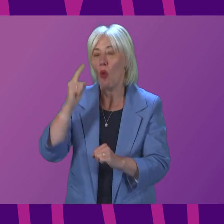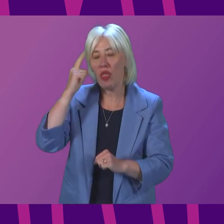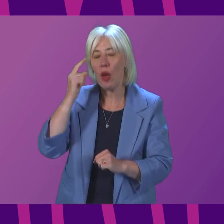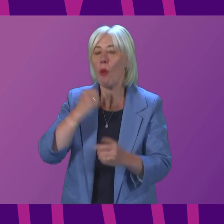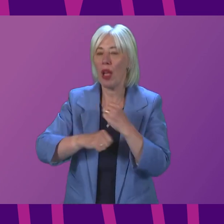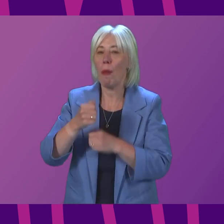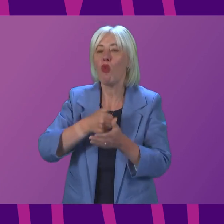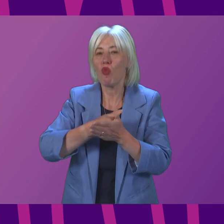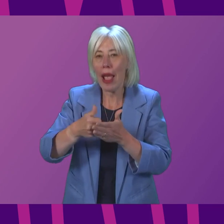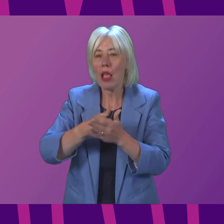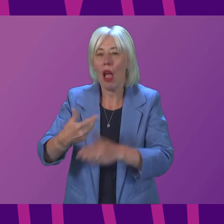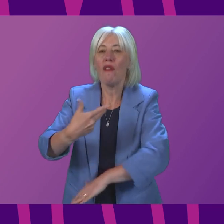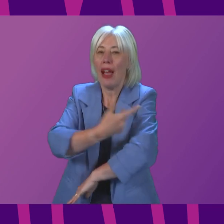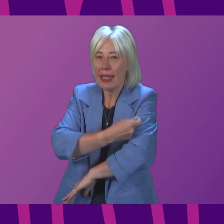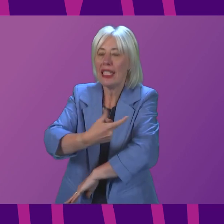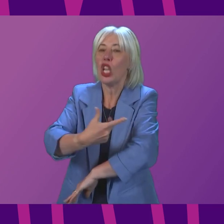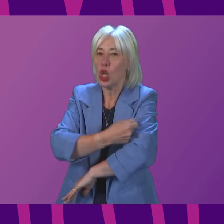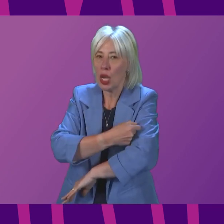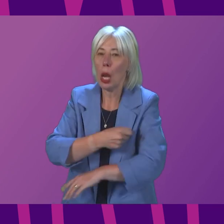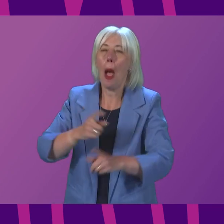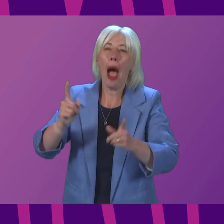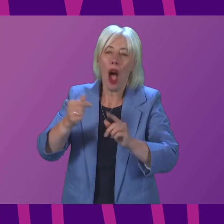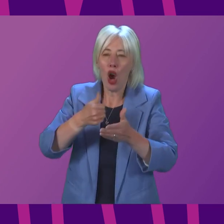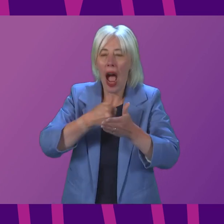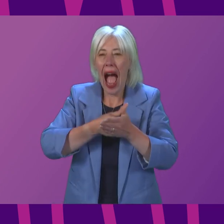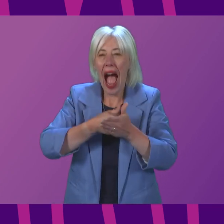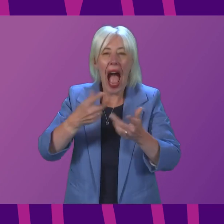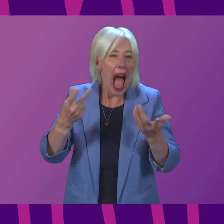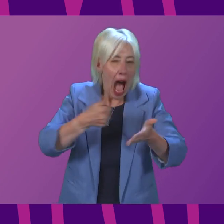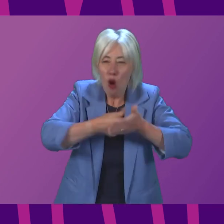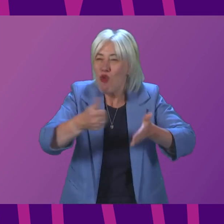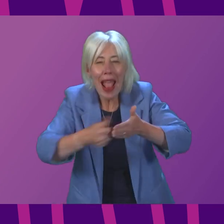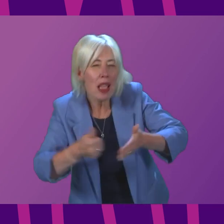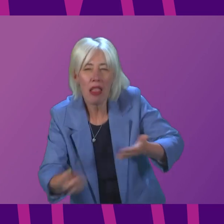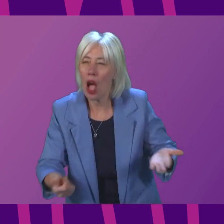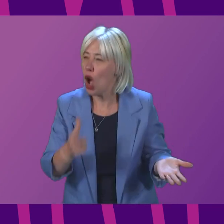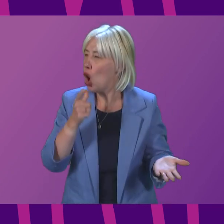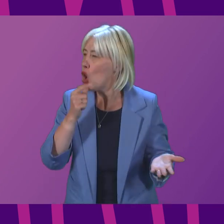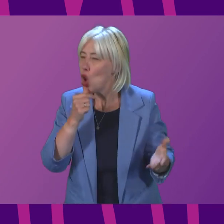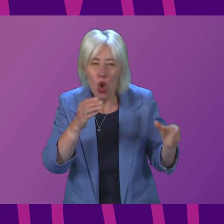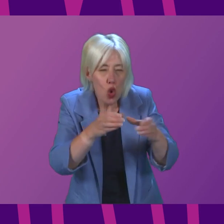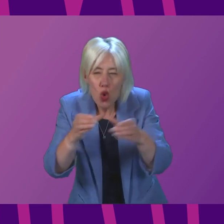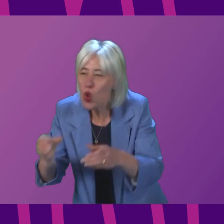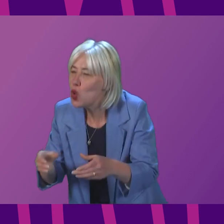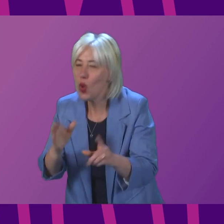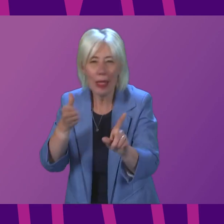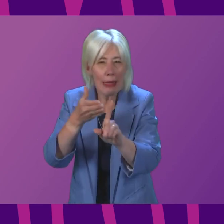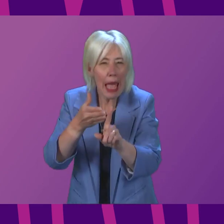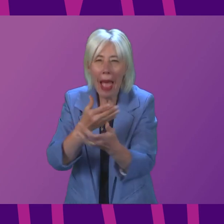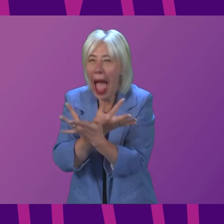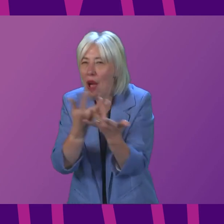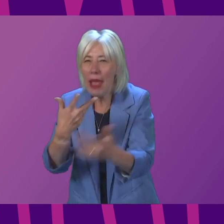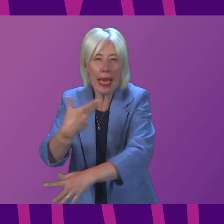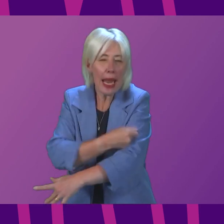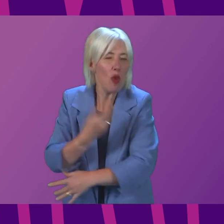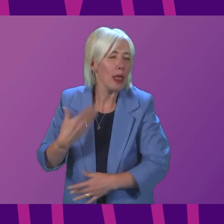regular vaccination programme, but exactly what the frequency of that will be, who exactly it will be targeted to and how many doses may